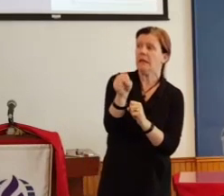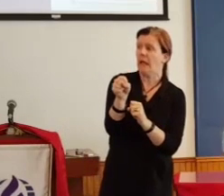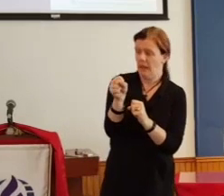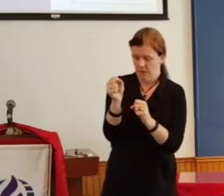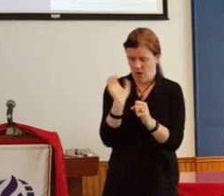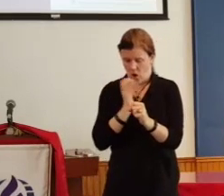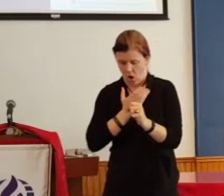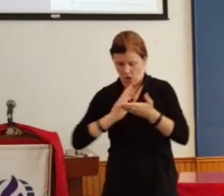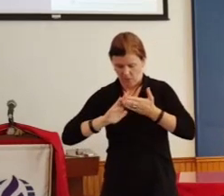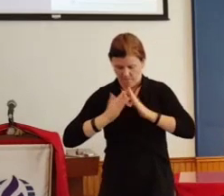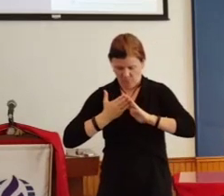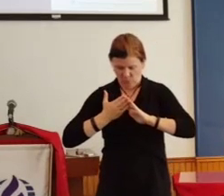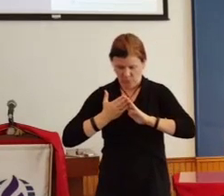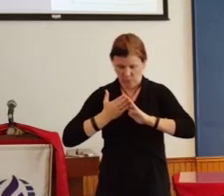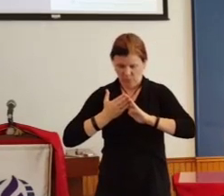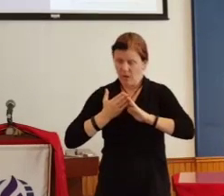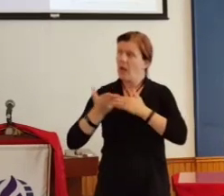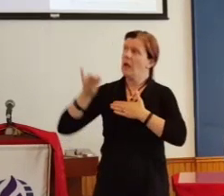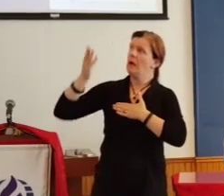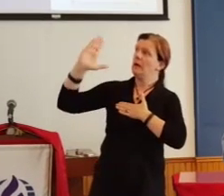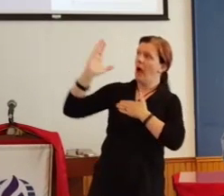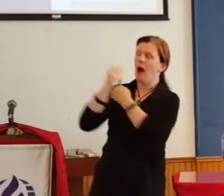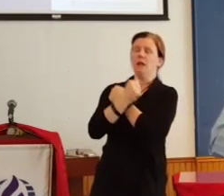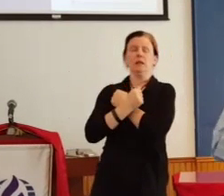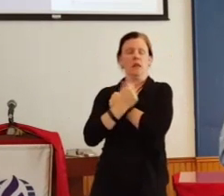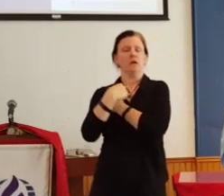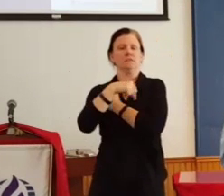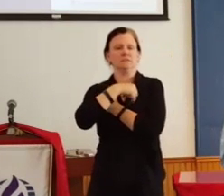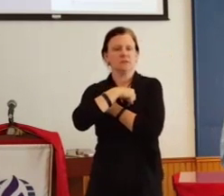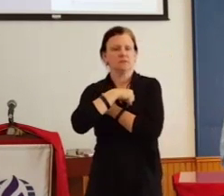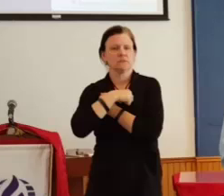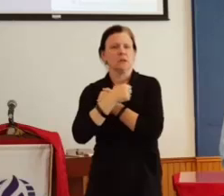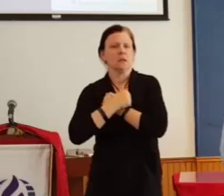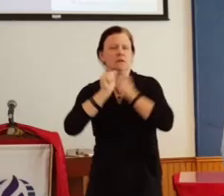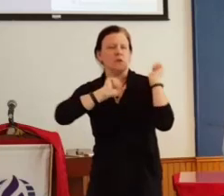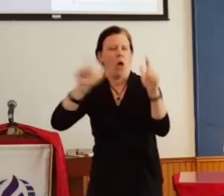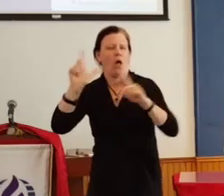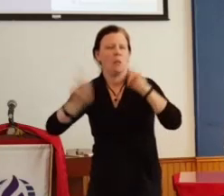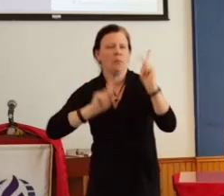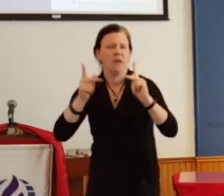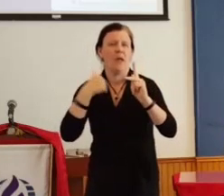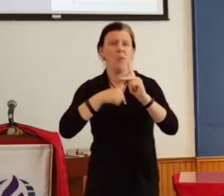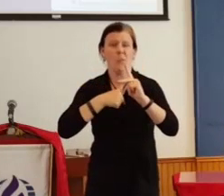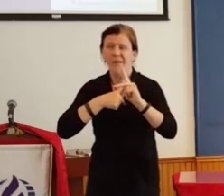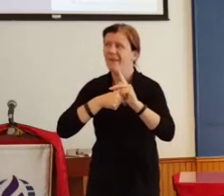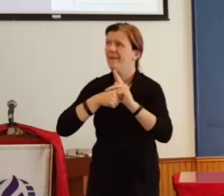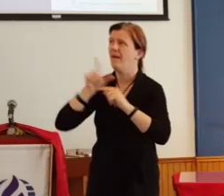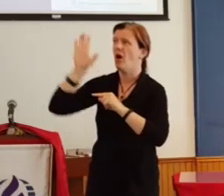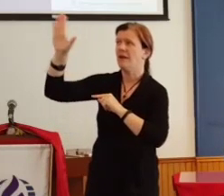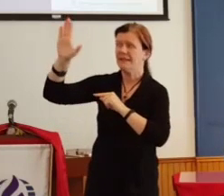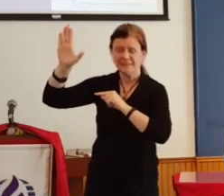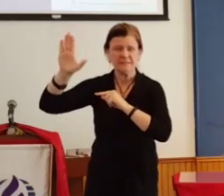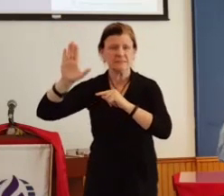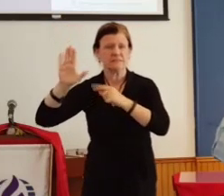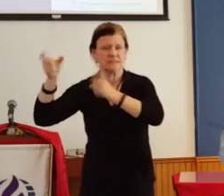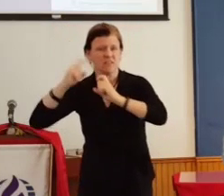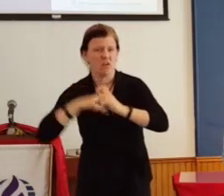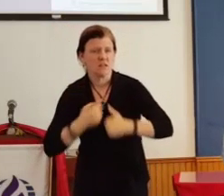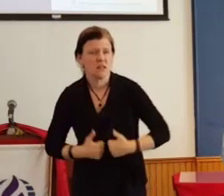about God's all-inclusive love and how we are part of God's awesome creation. Just by being as